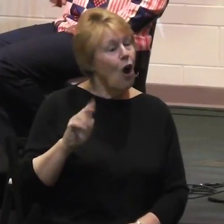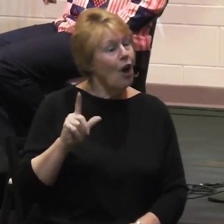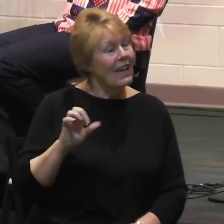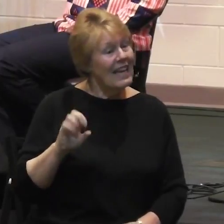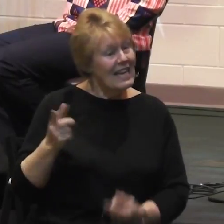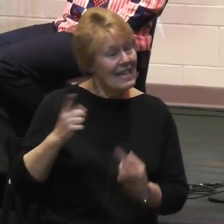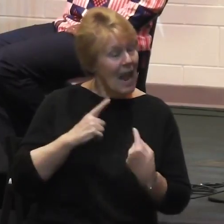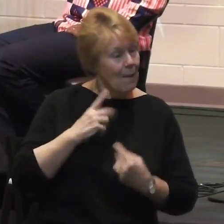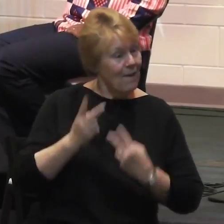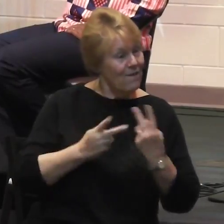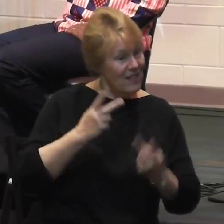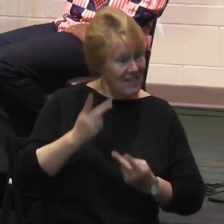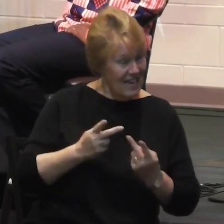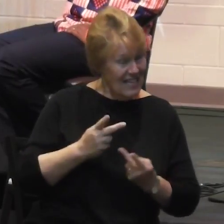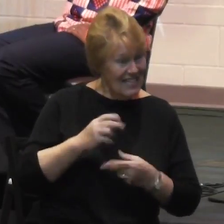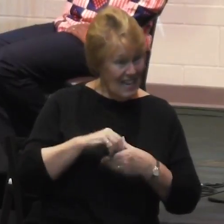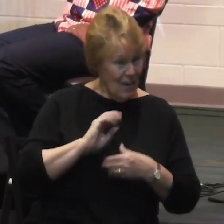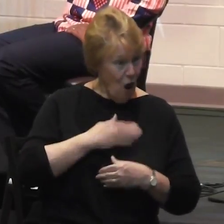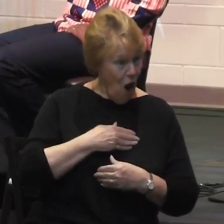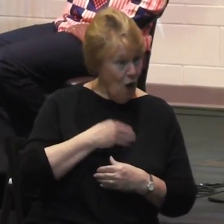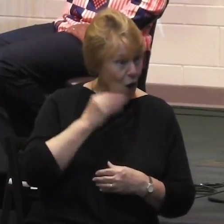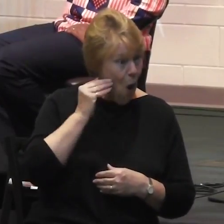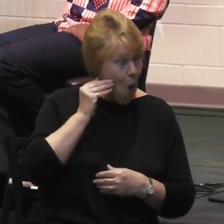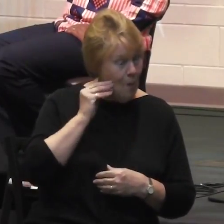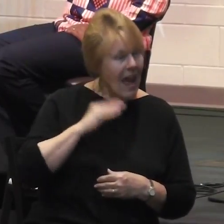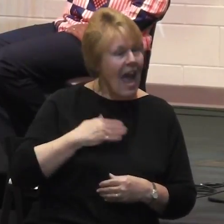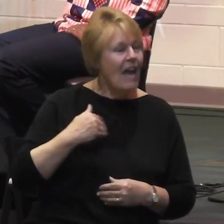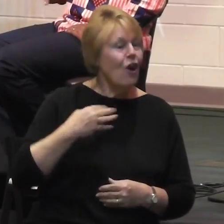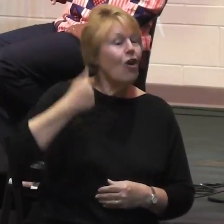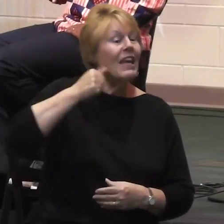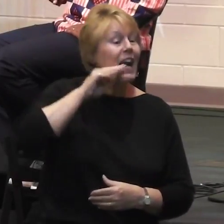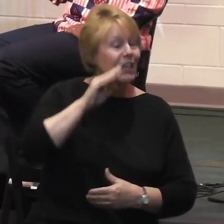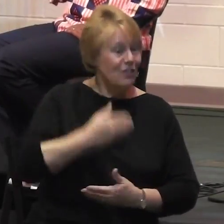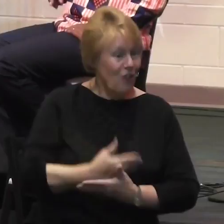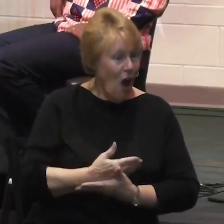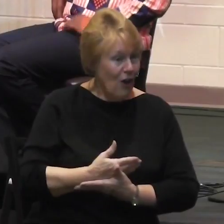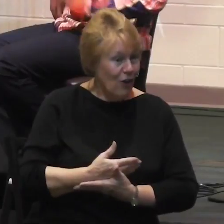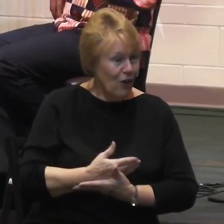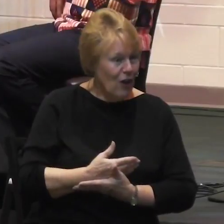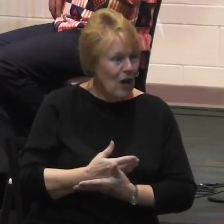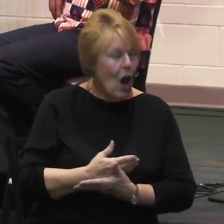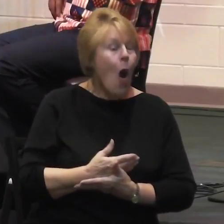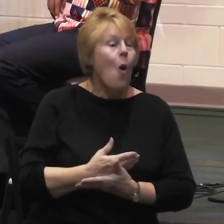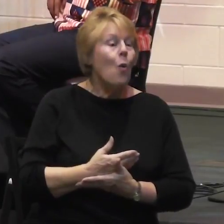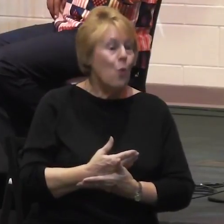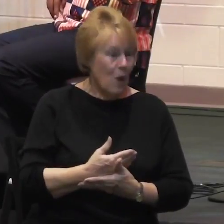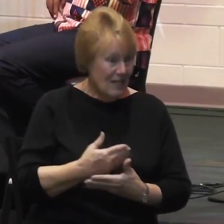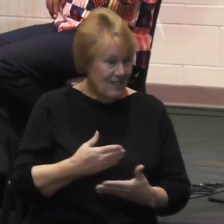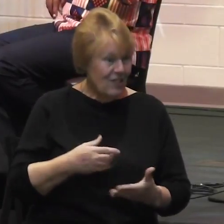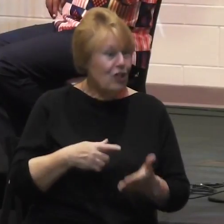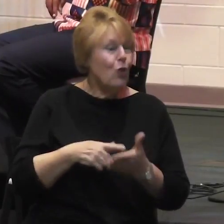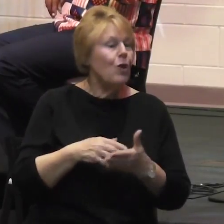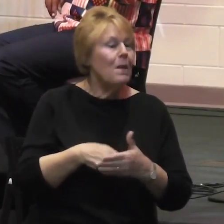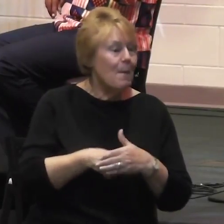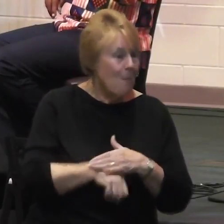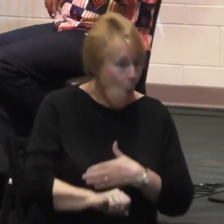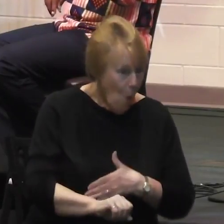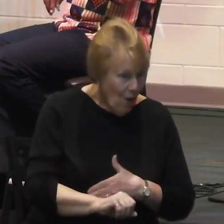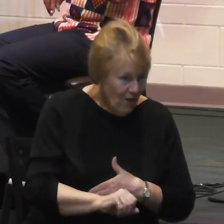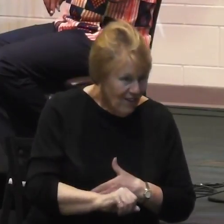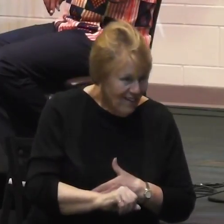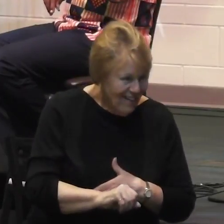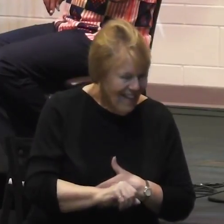due to be born, I think, about a month, the nine-year-old girl. And they left her a little